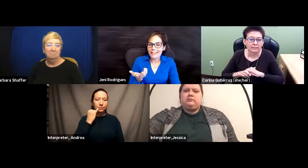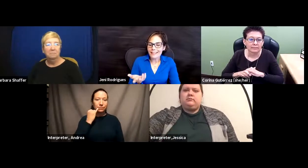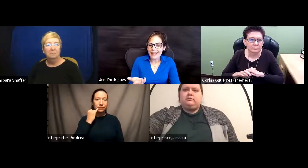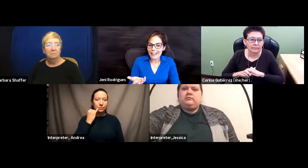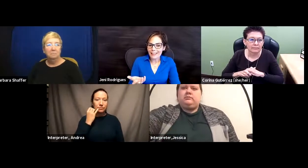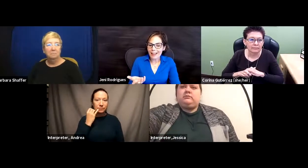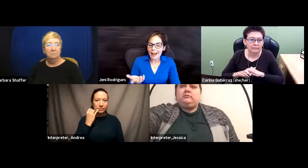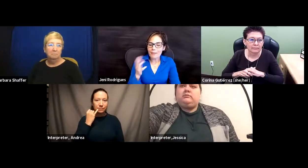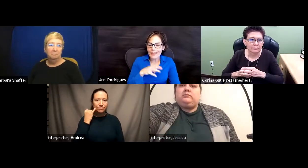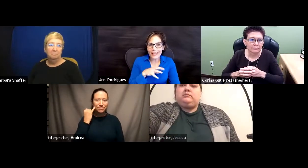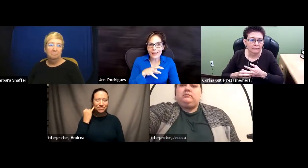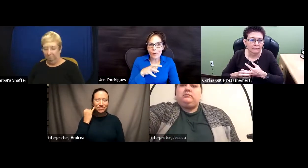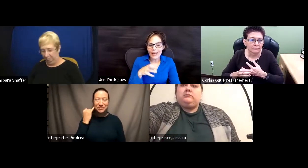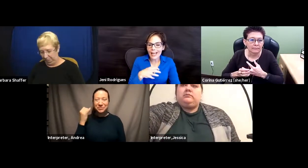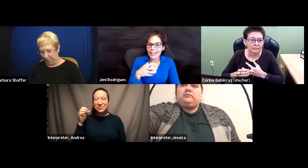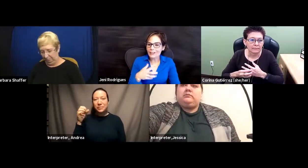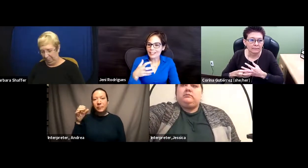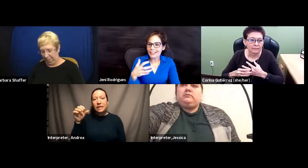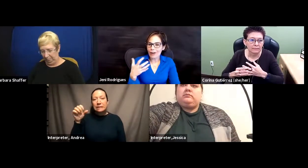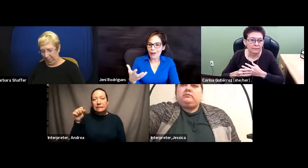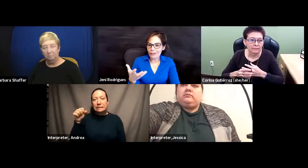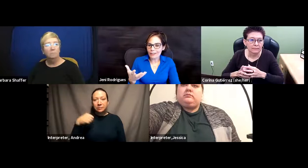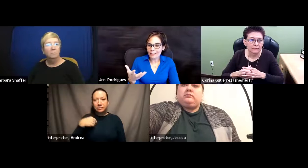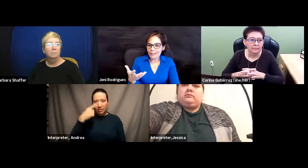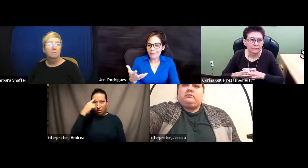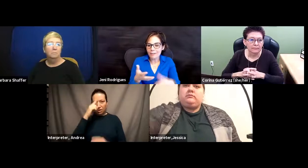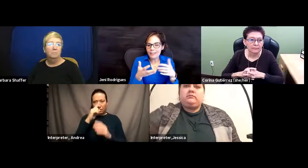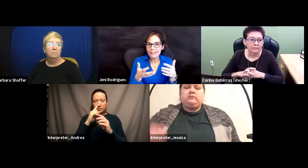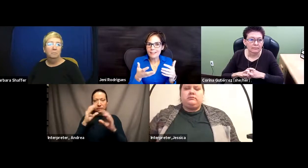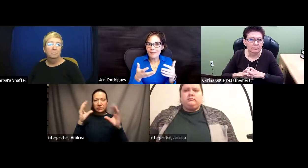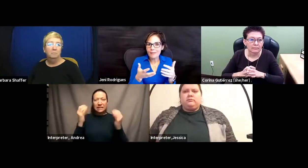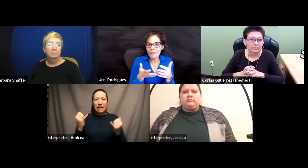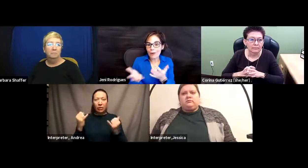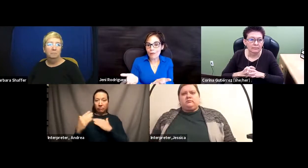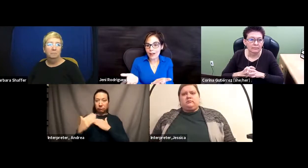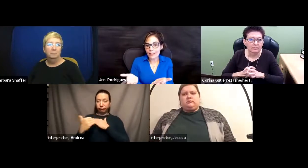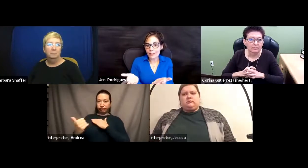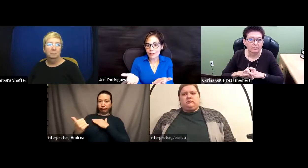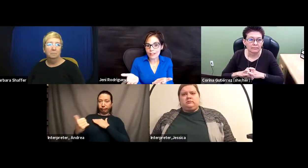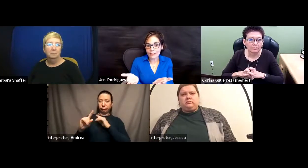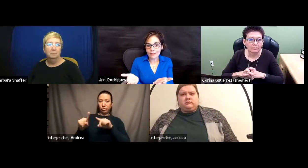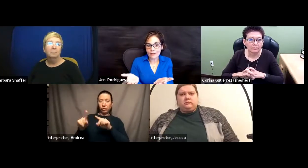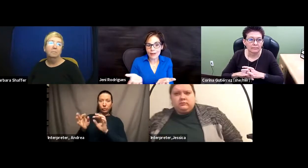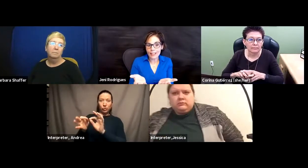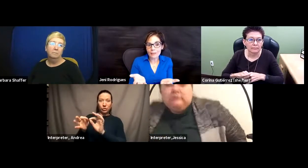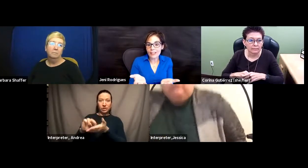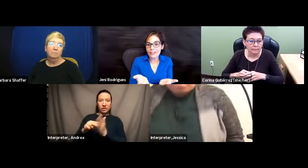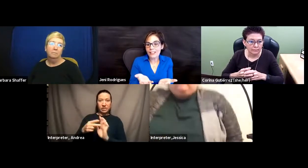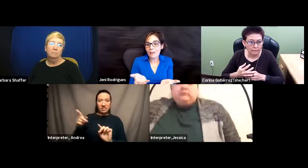Yes, I'm thinking when I actually get called, they're providing the service, right? Because that